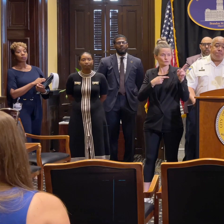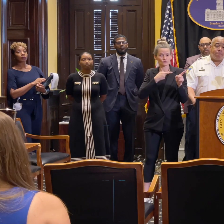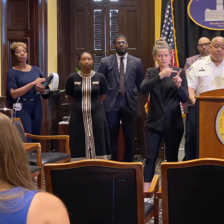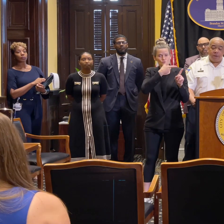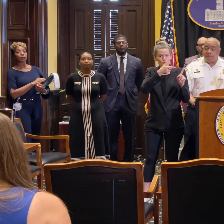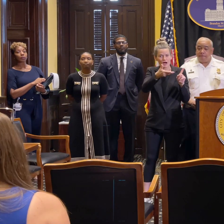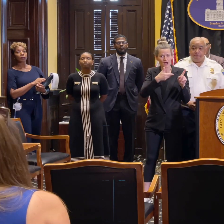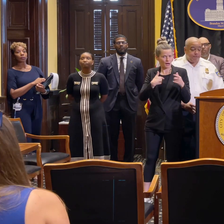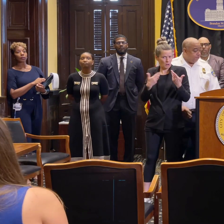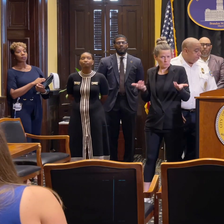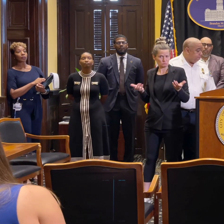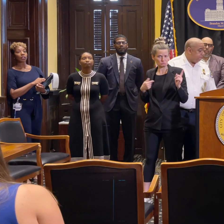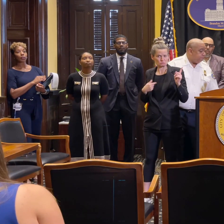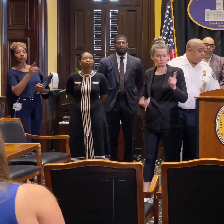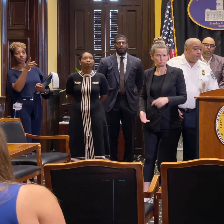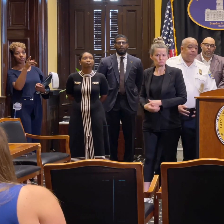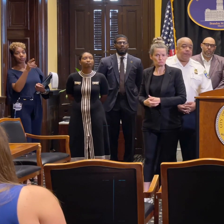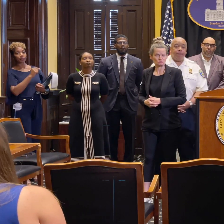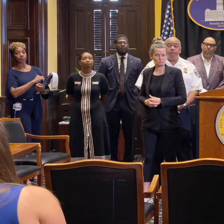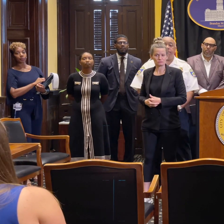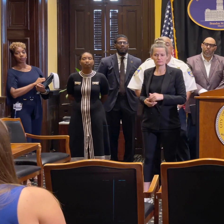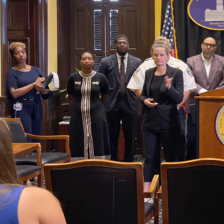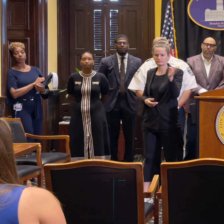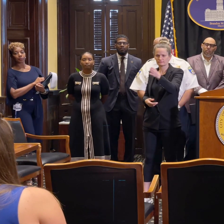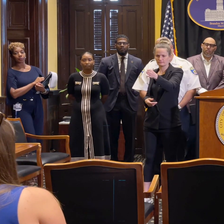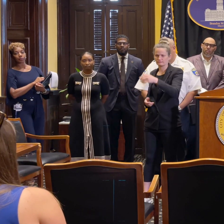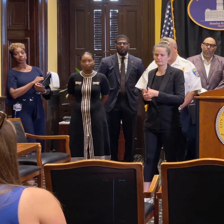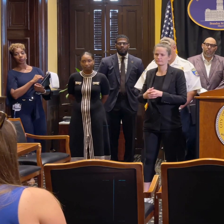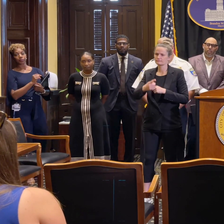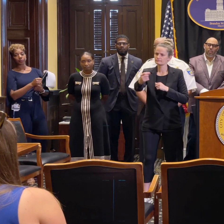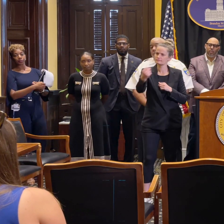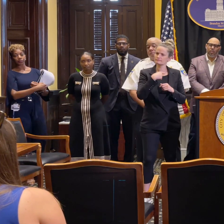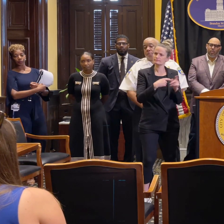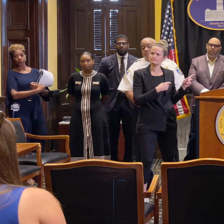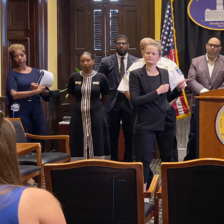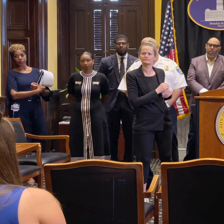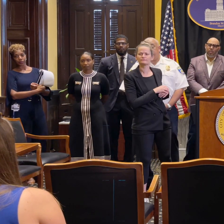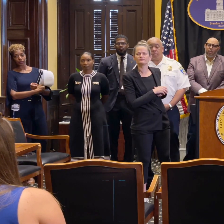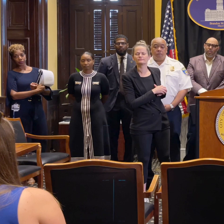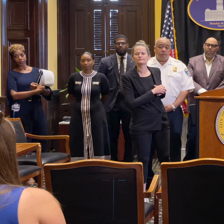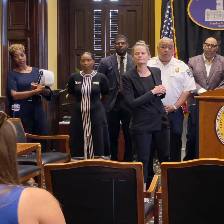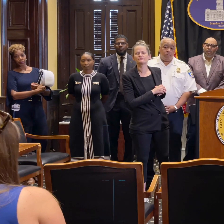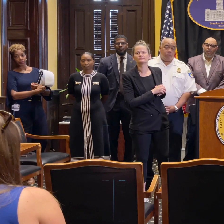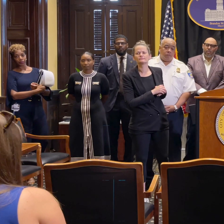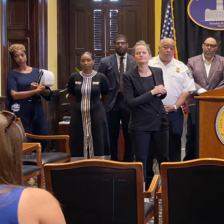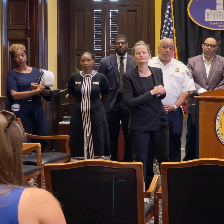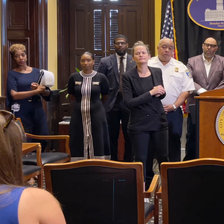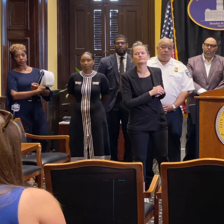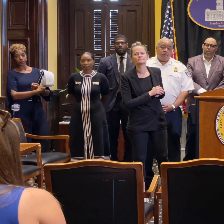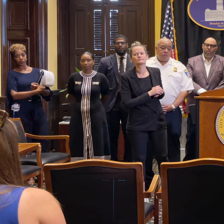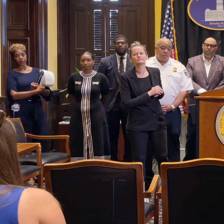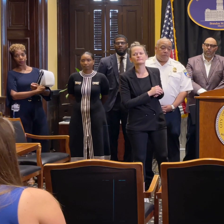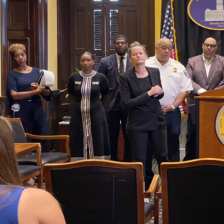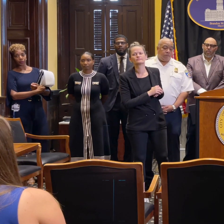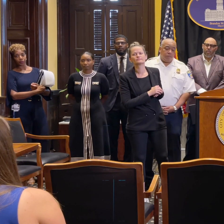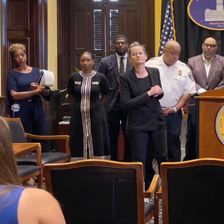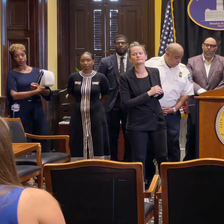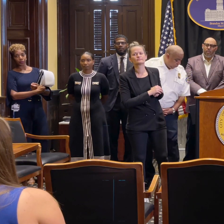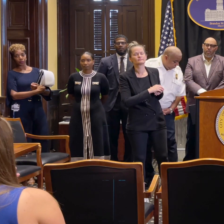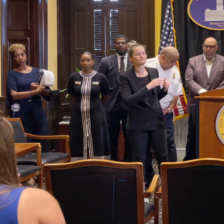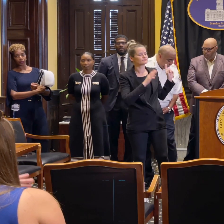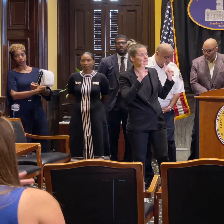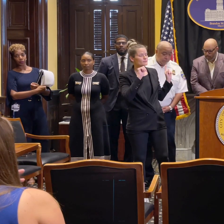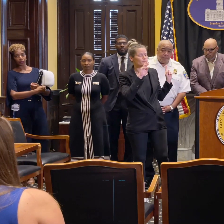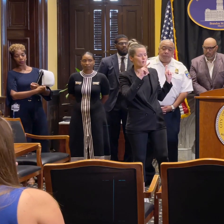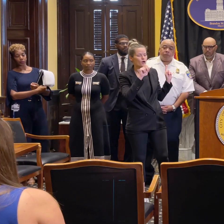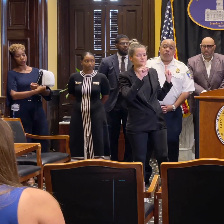Thank you. you. In the past, Mr. Bartsdale has also been critical of the consent decree. Does that give you